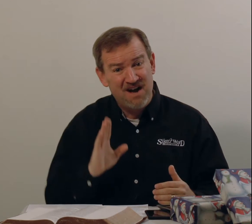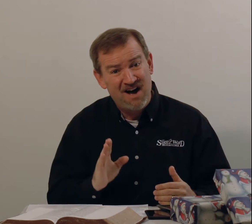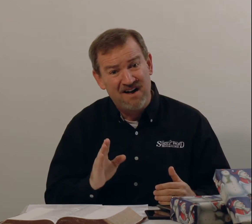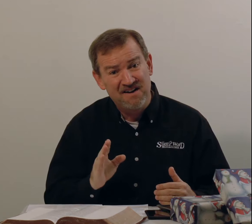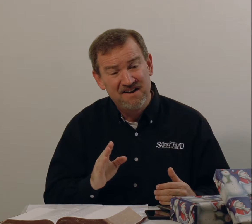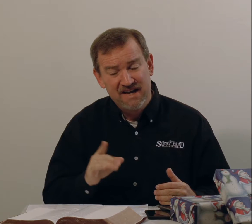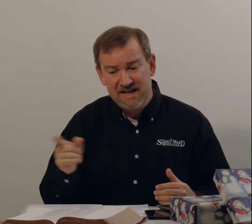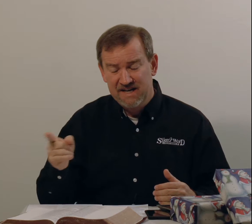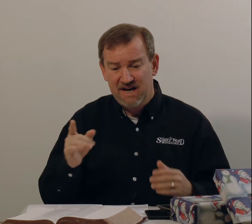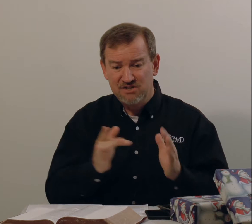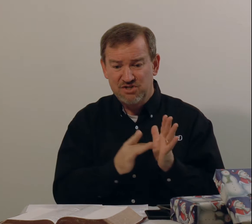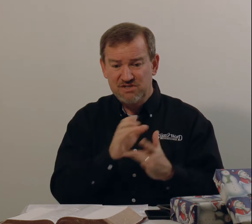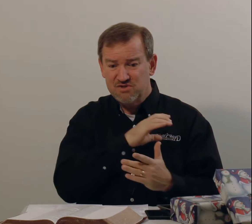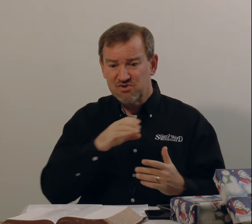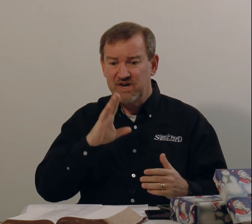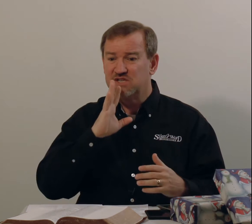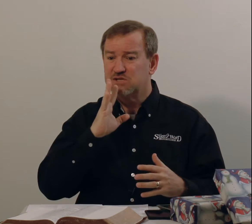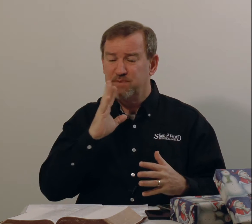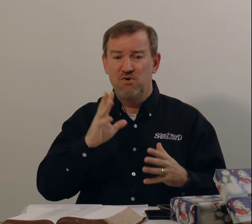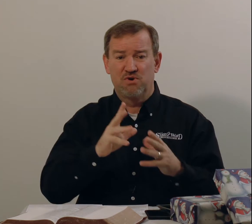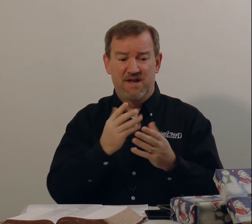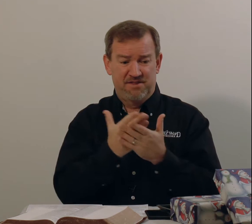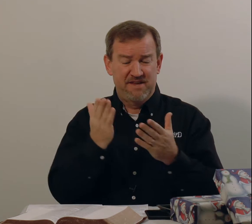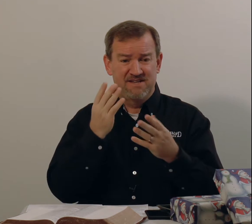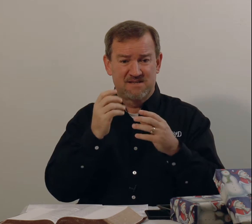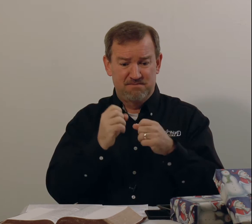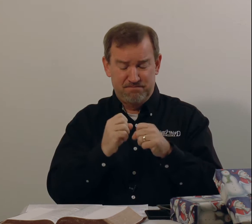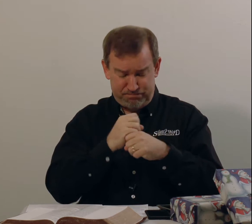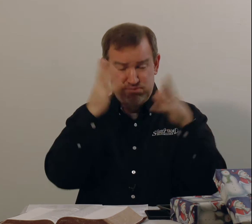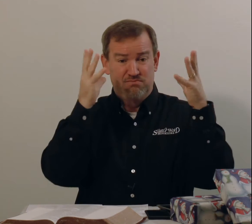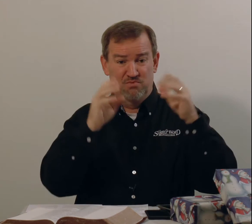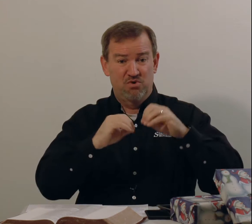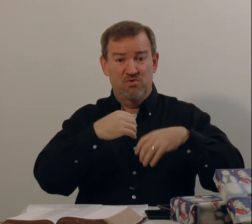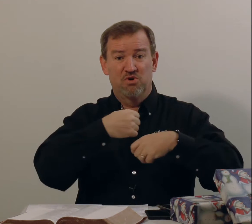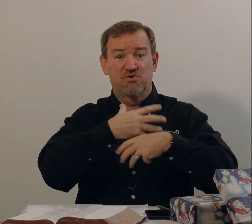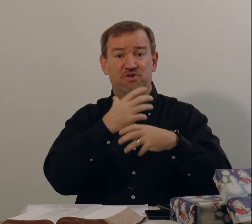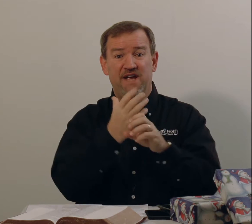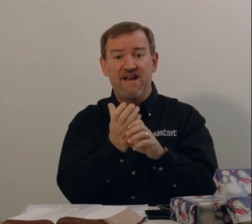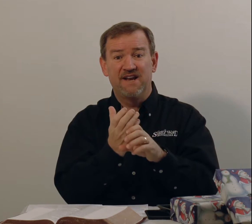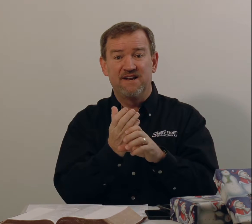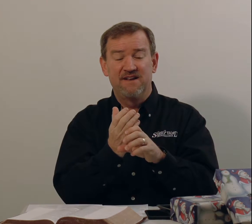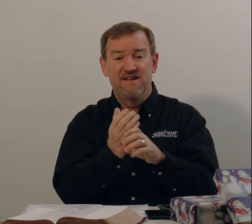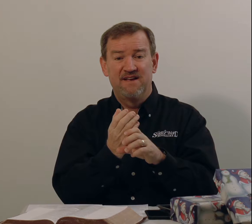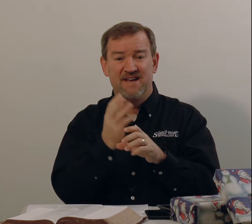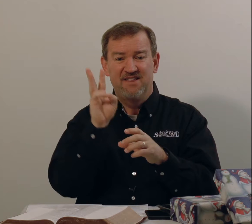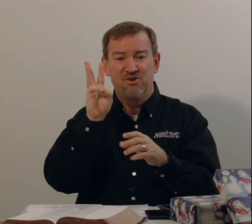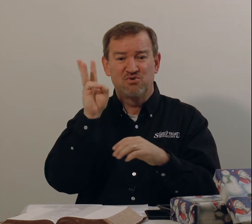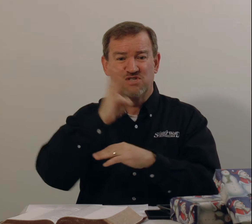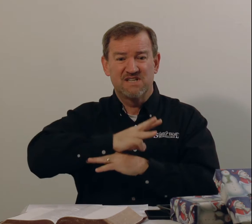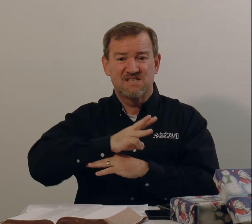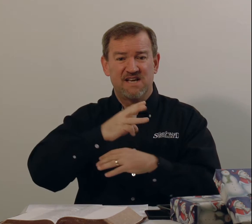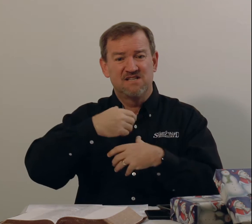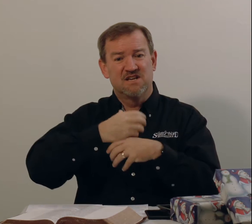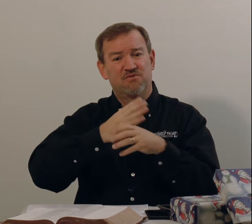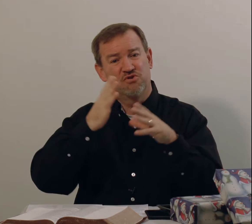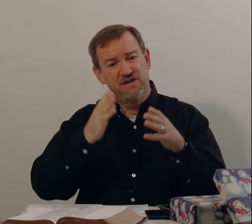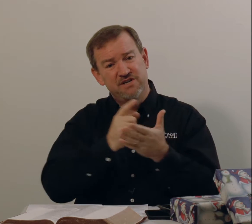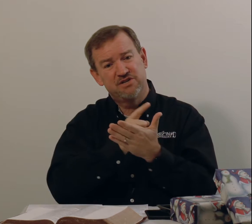God. Jesus Christ spoke and things were created in those six days of creation